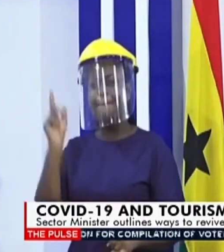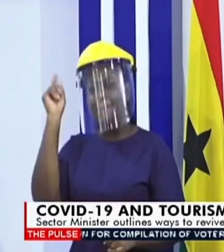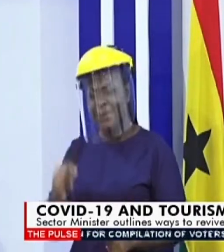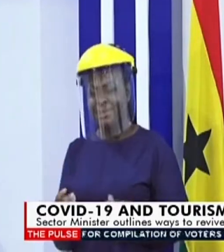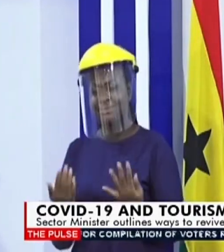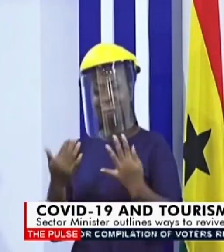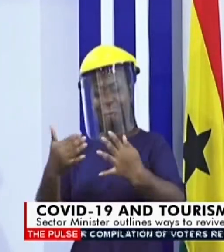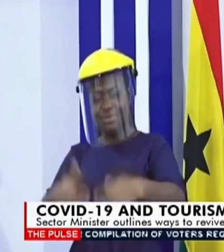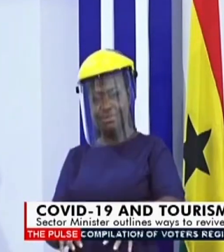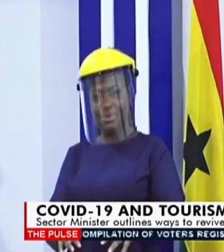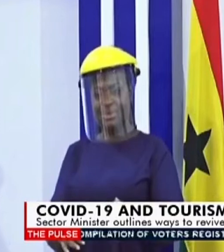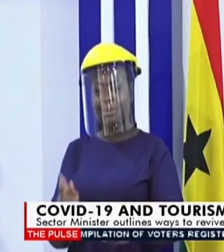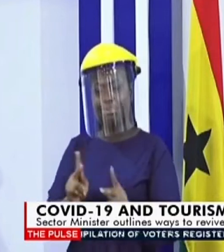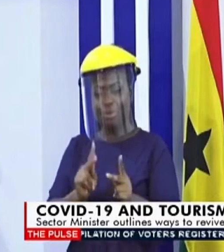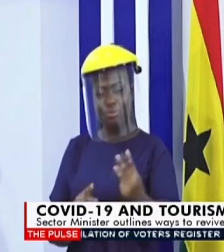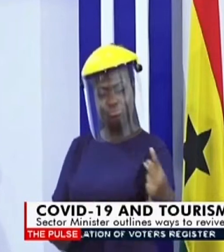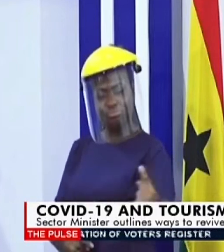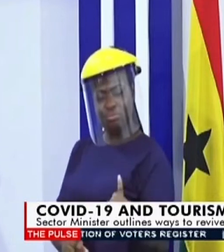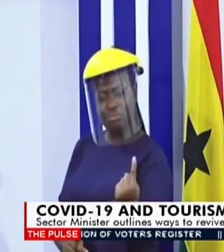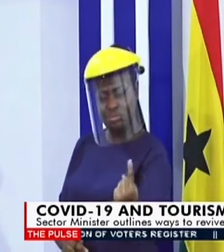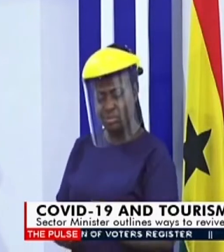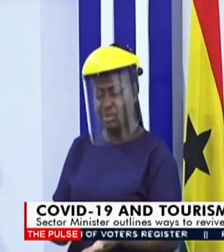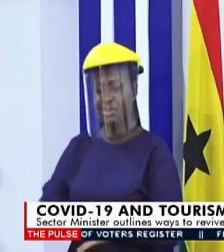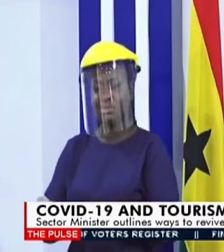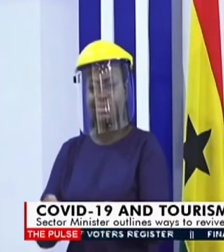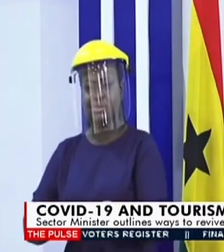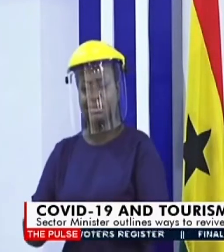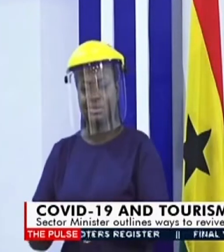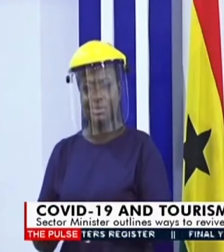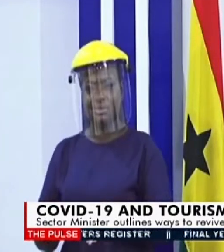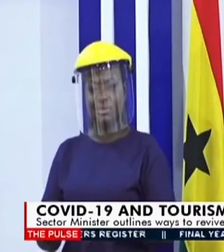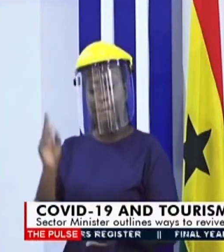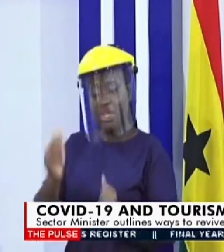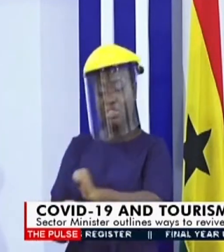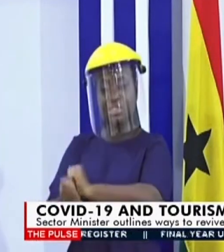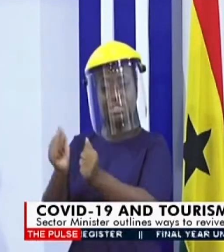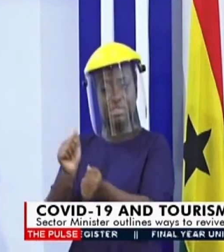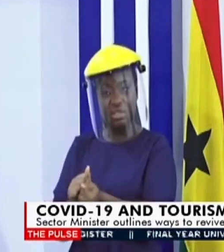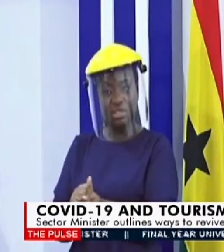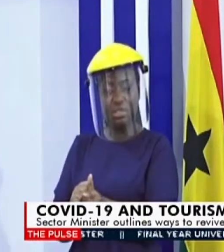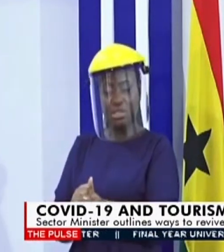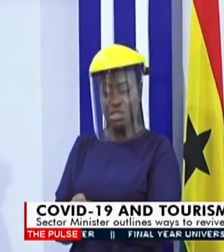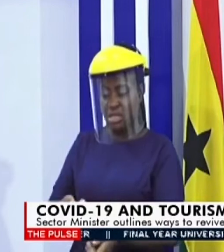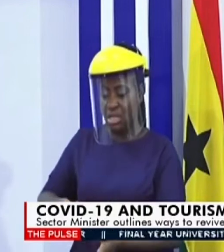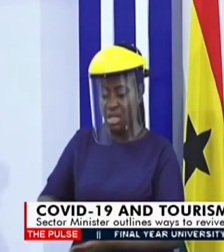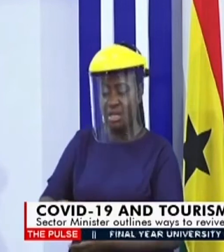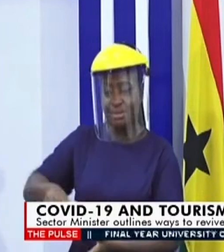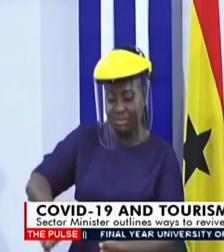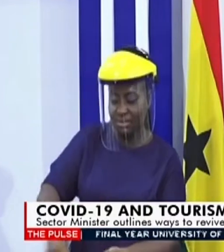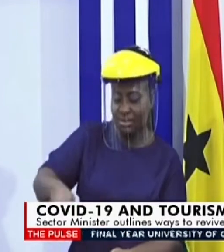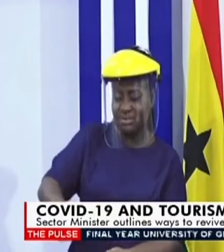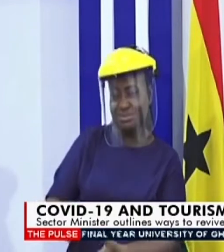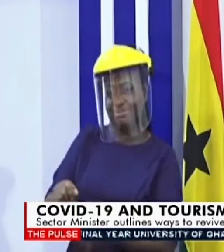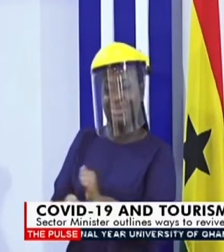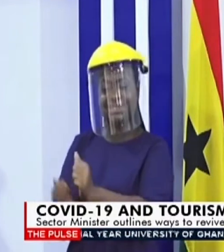communal handling of serving ladles, and you must change the ladles more frequently,